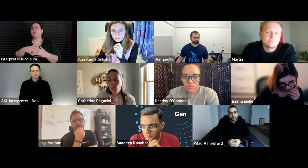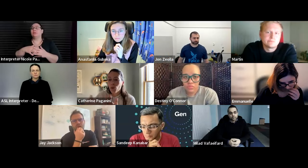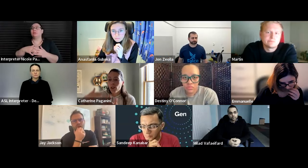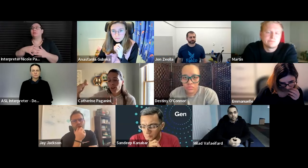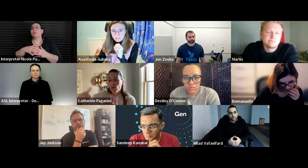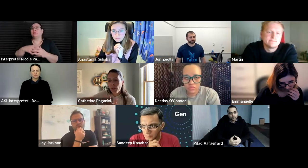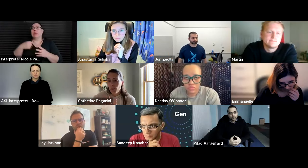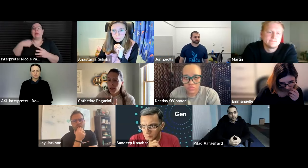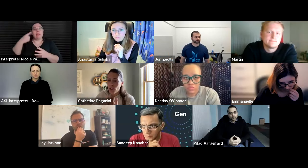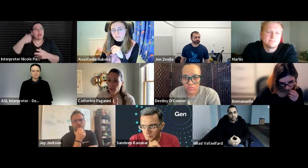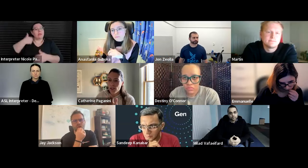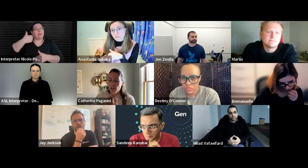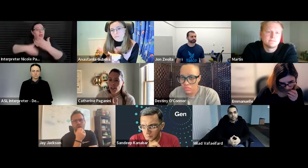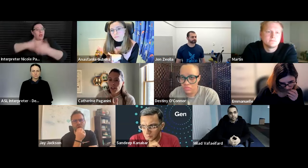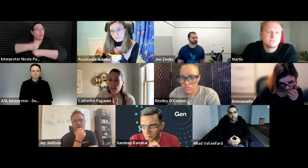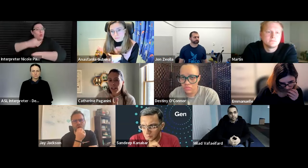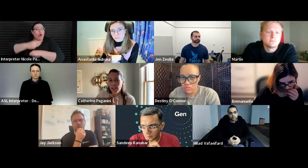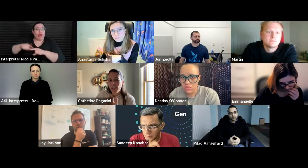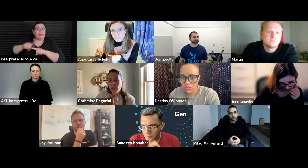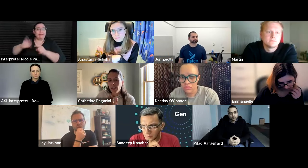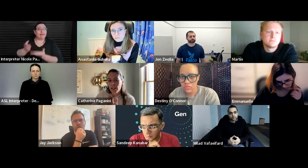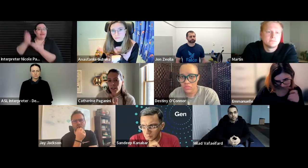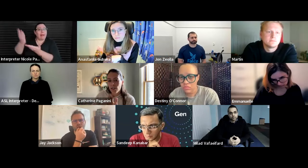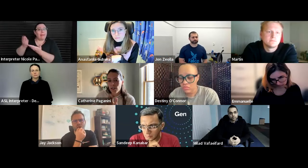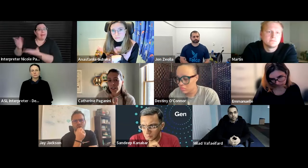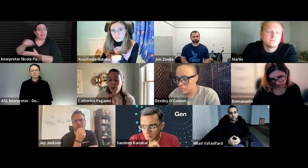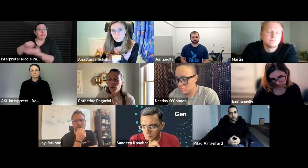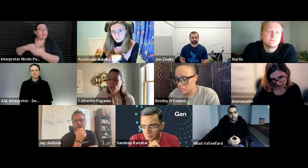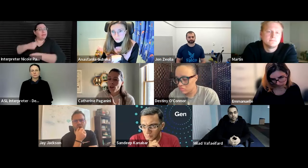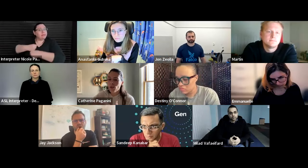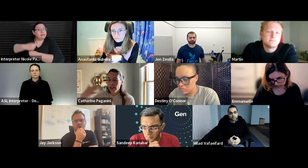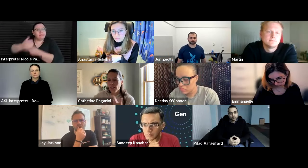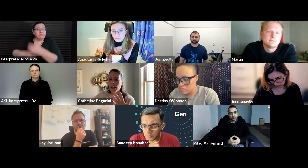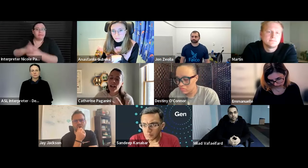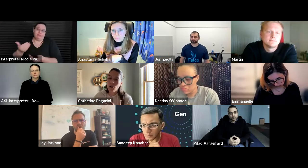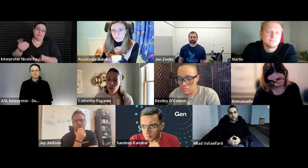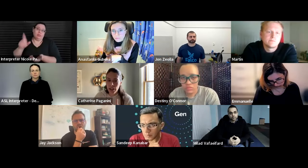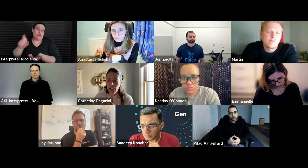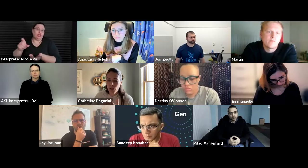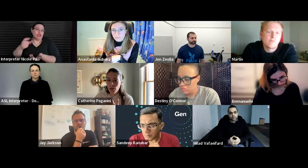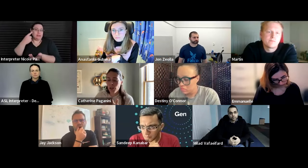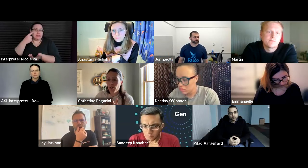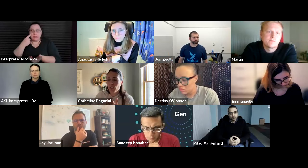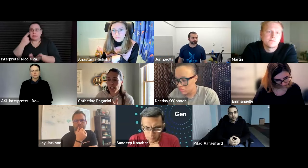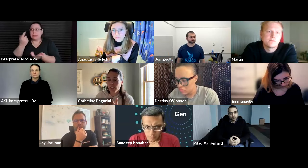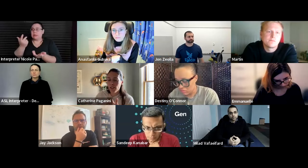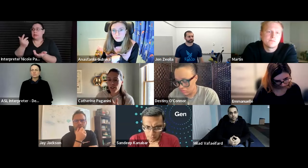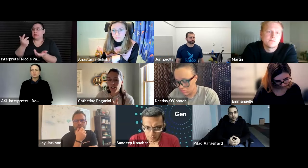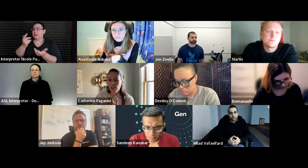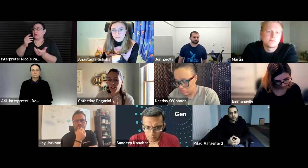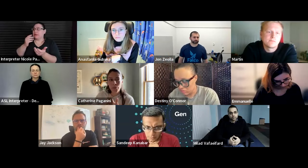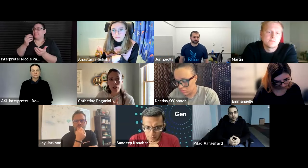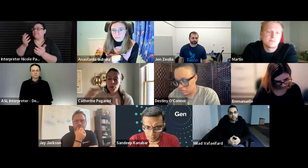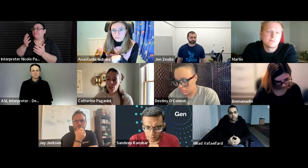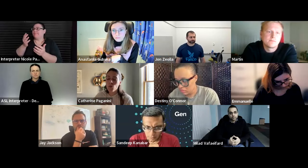think like as we work on those recommendations i think uh yeah we should also kind of see like how like how can we use that